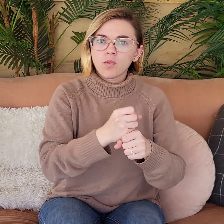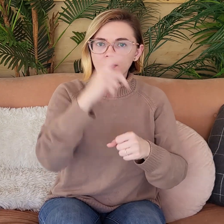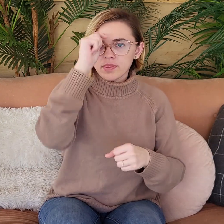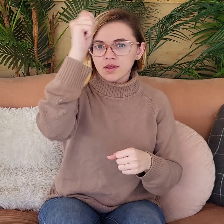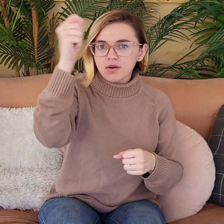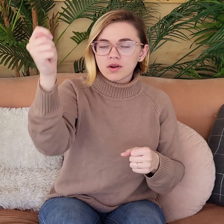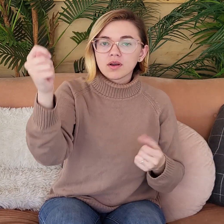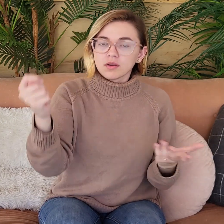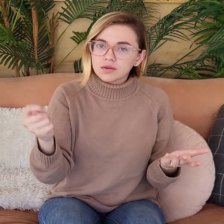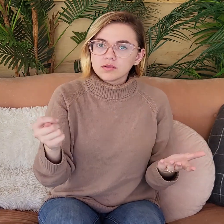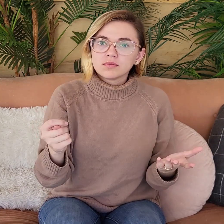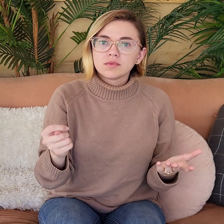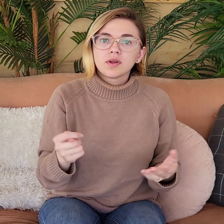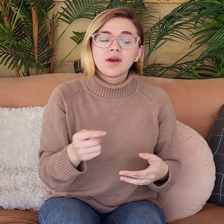So, the Big Bang Theory.